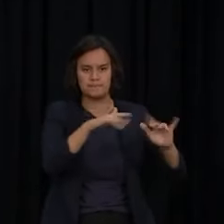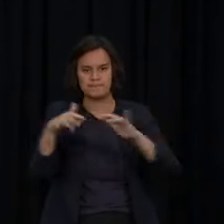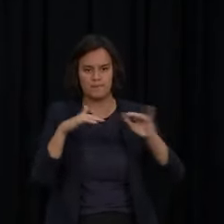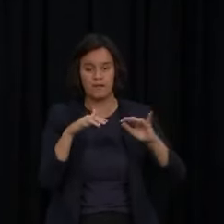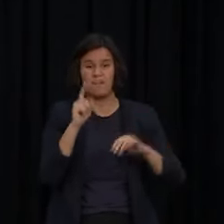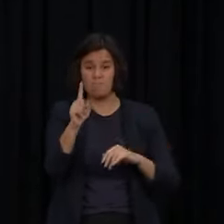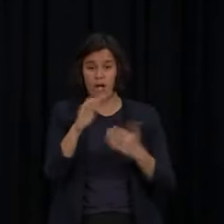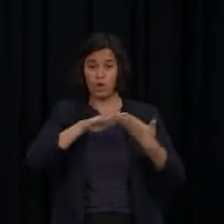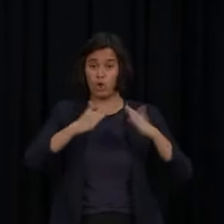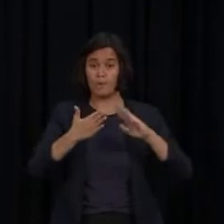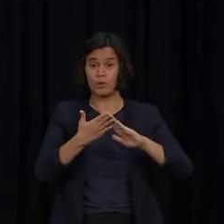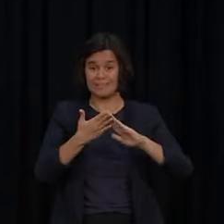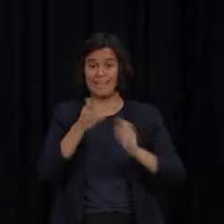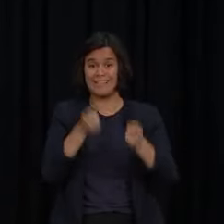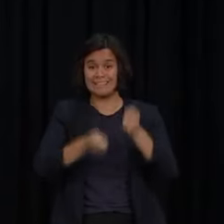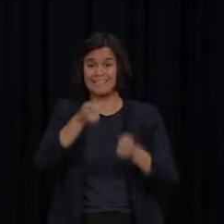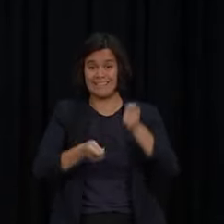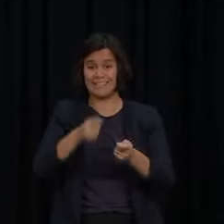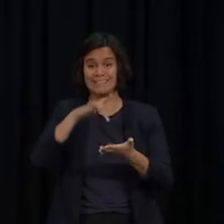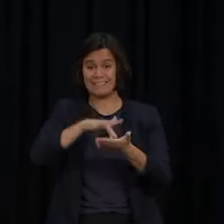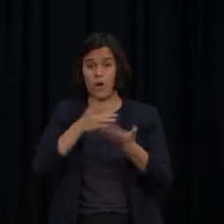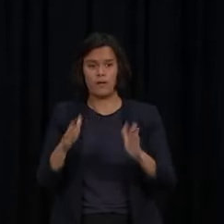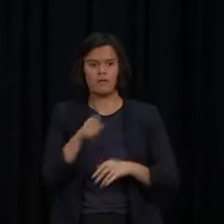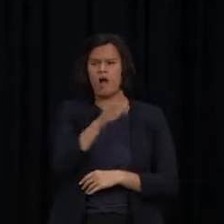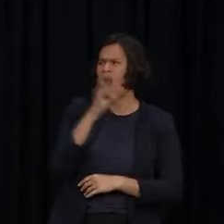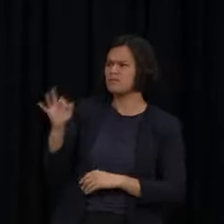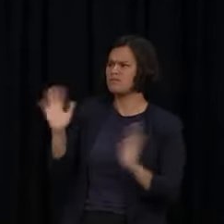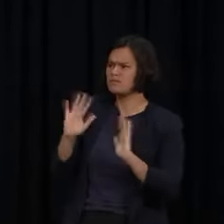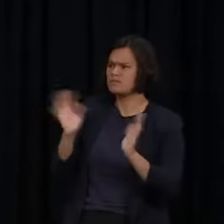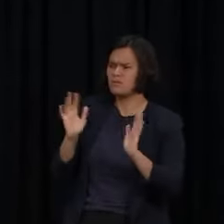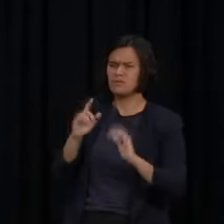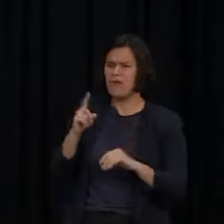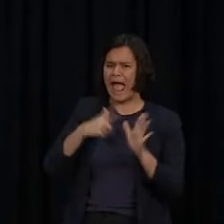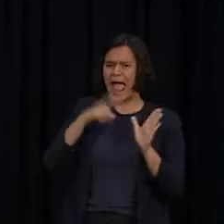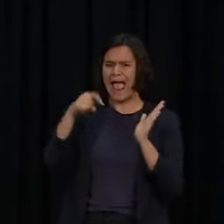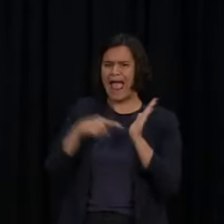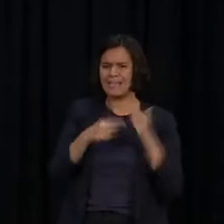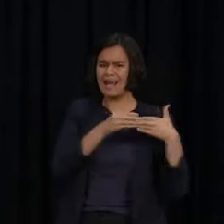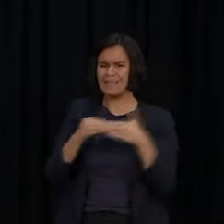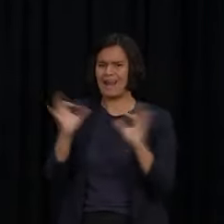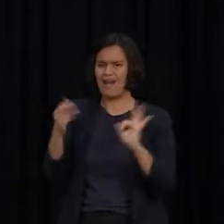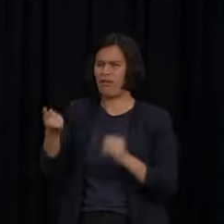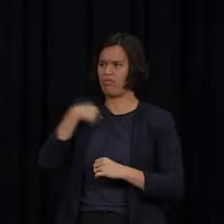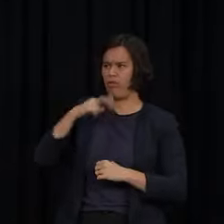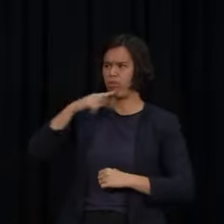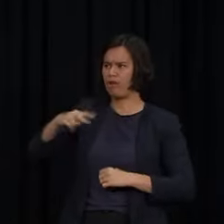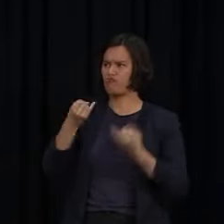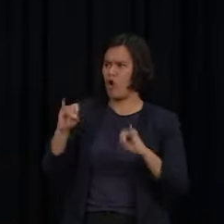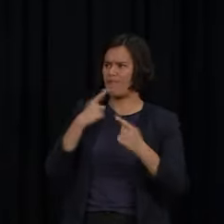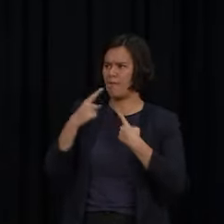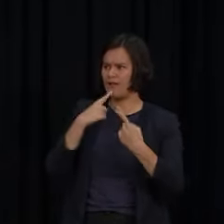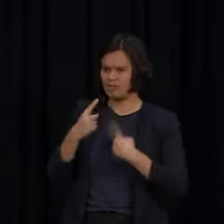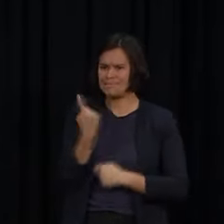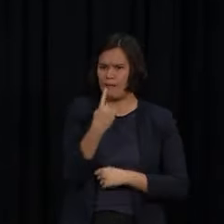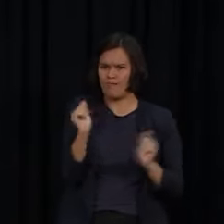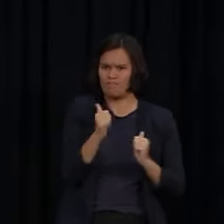testing stations are open in Auckland and operating. It was based on one of our reporters going out. I'm happy to clarify that. We have not run